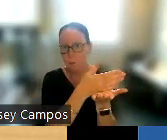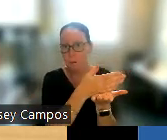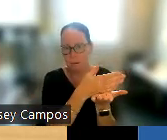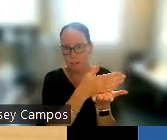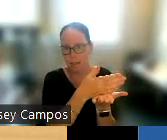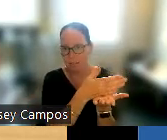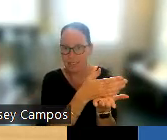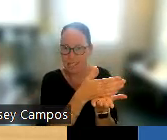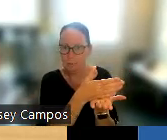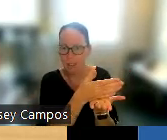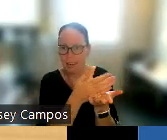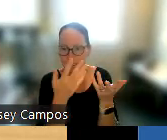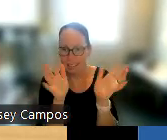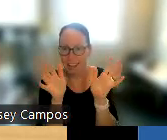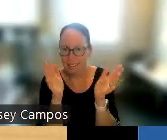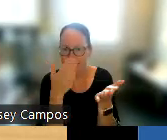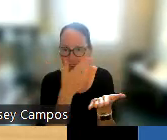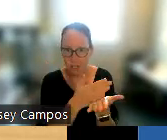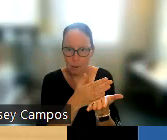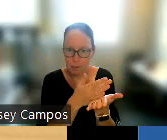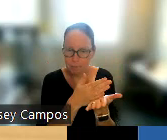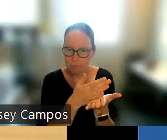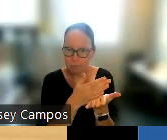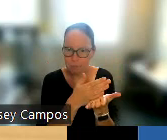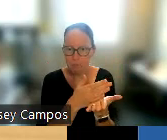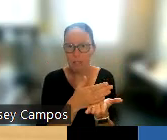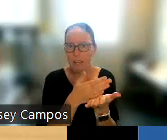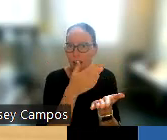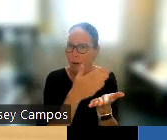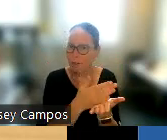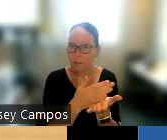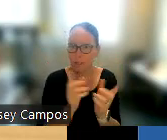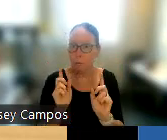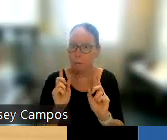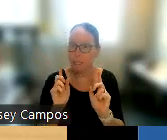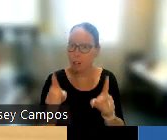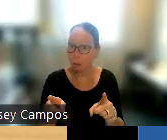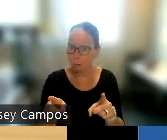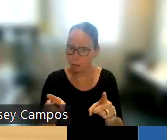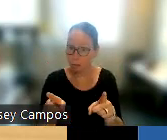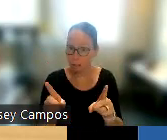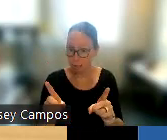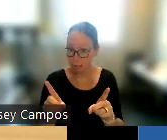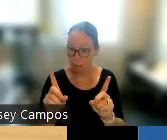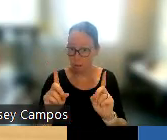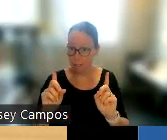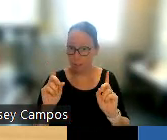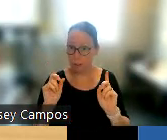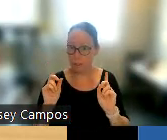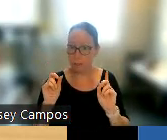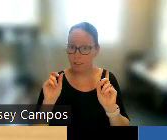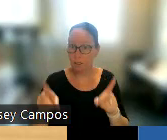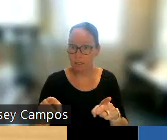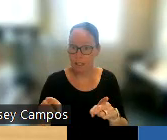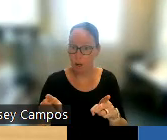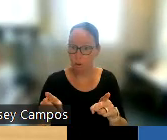Stop. The same vein is done. Stop. Opposite of stop would be go. Take your